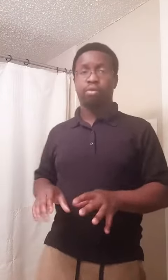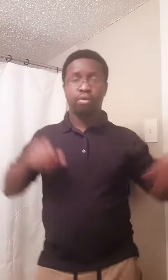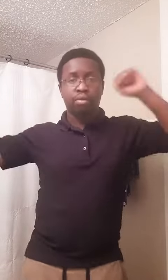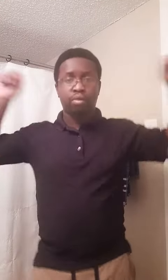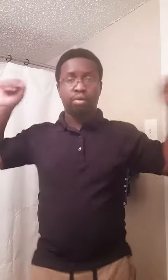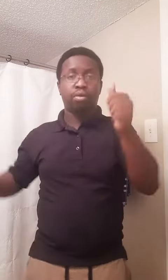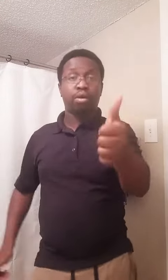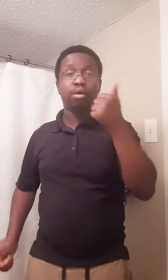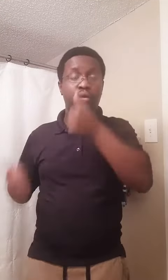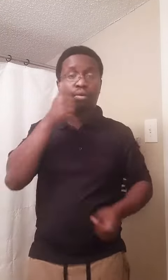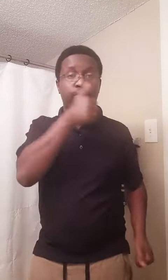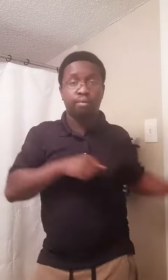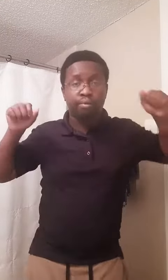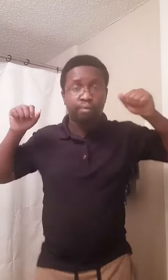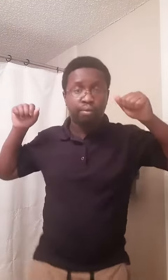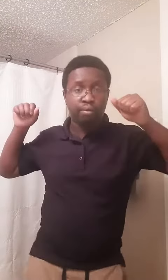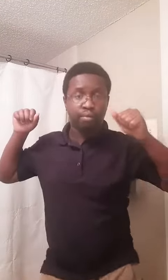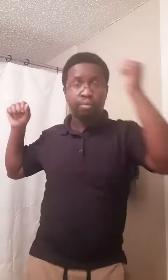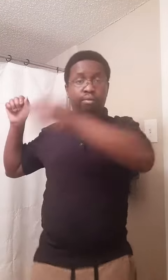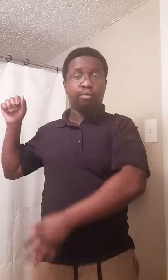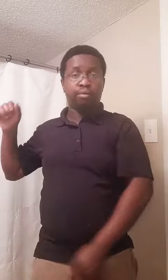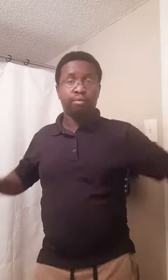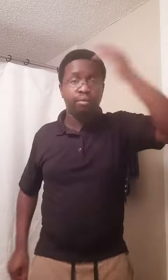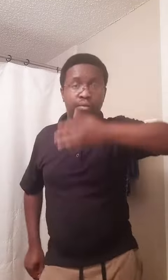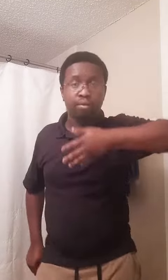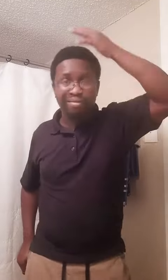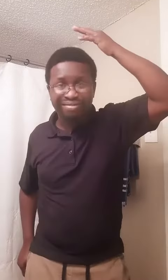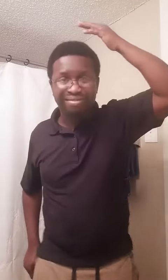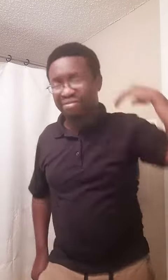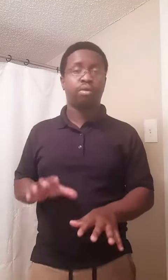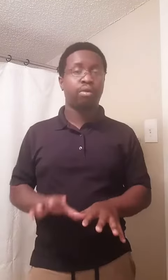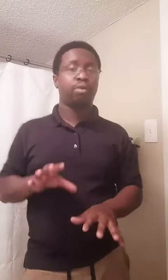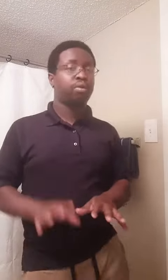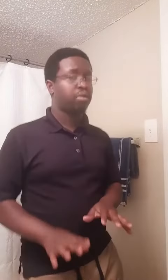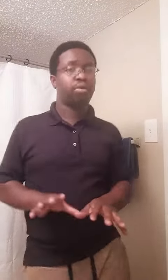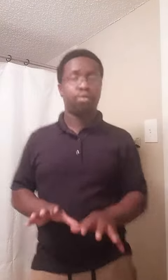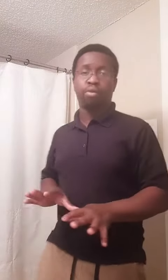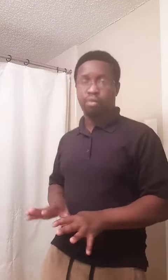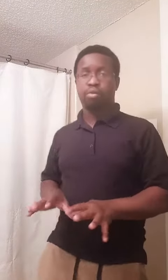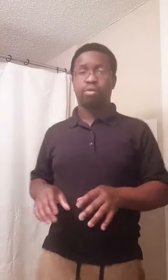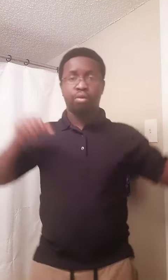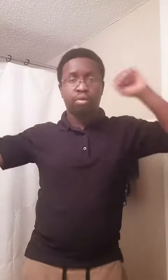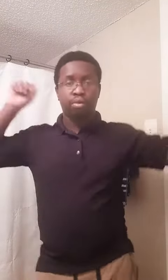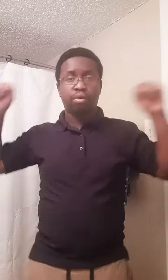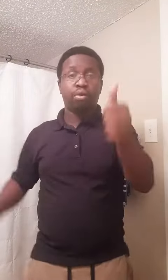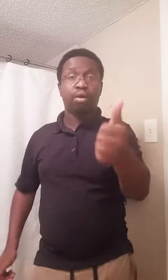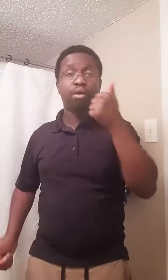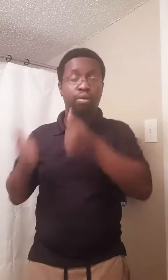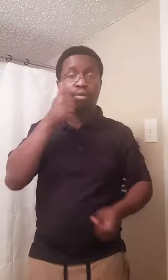A lil' bitch like young, yeah, I bought it yours today And her penny all your life, bird It's I been back two times, two of my money, bitch all I got, yeah